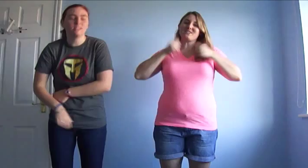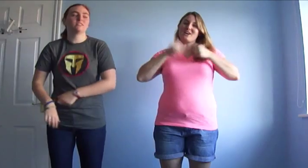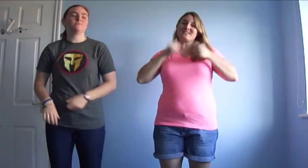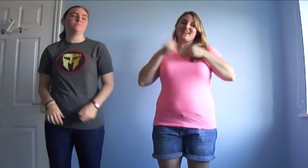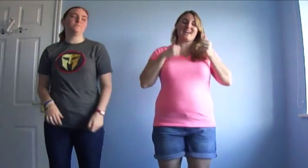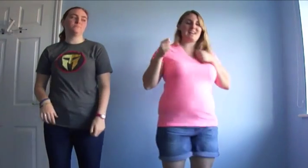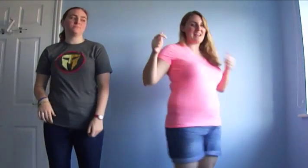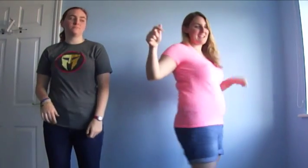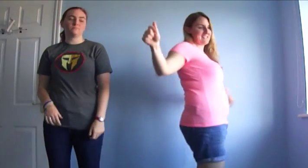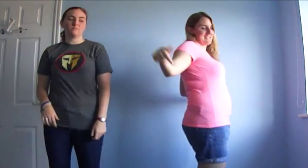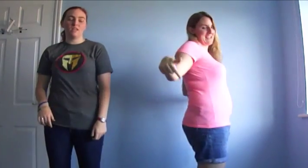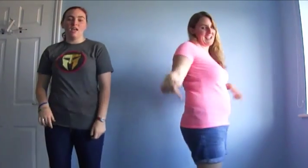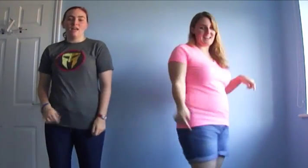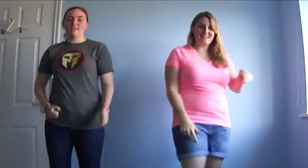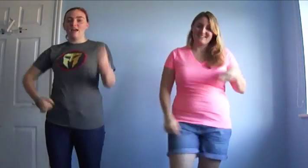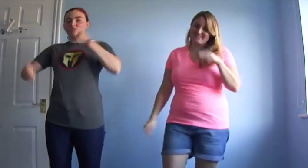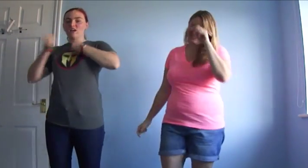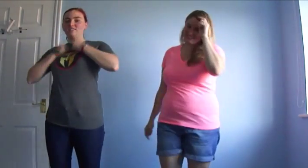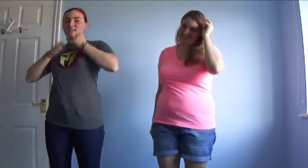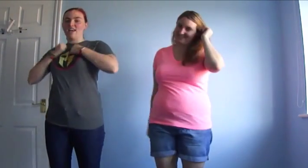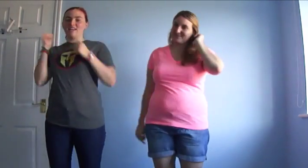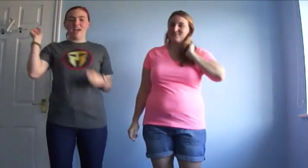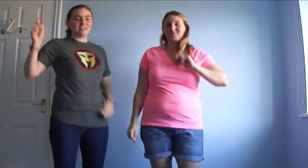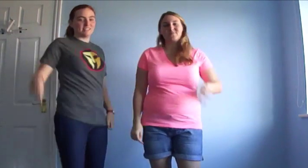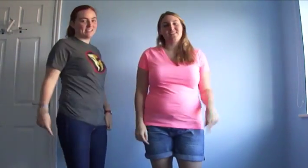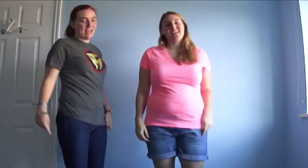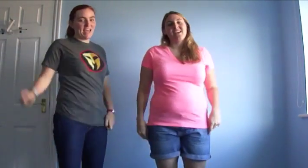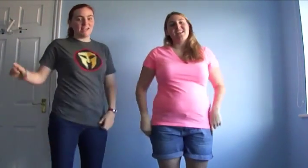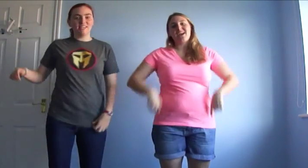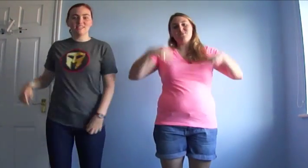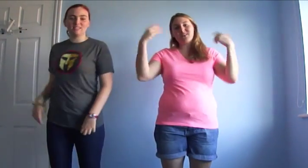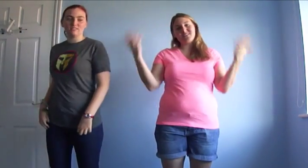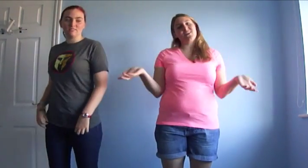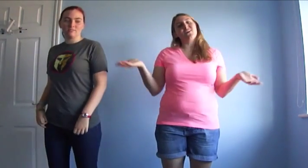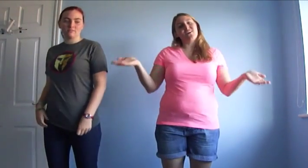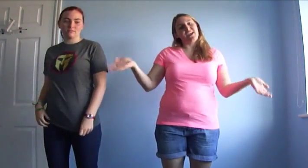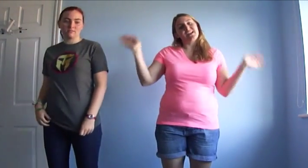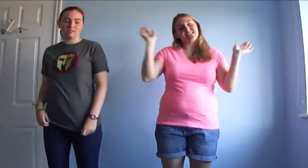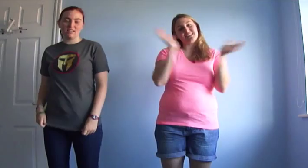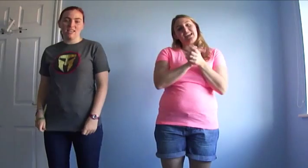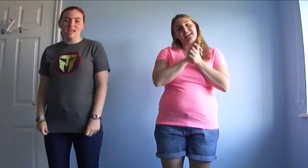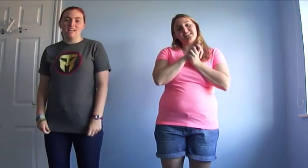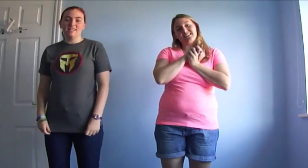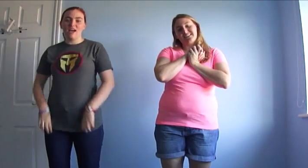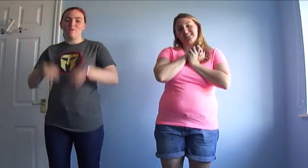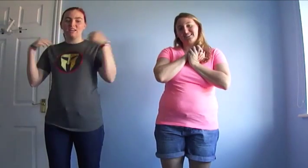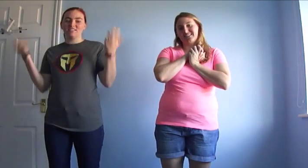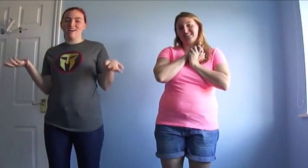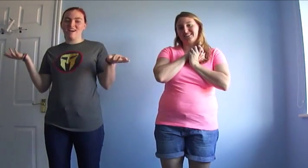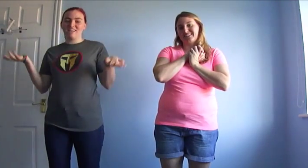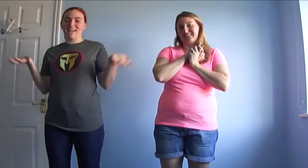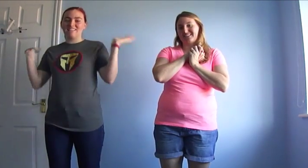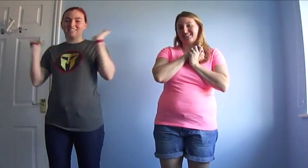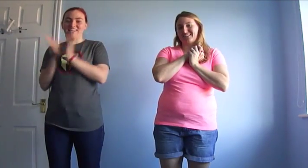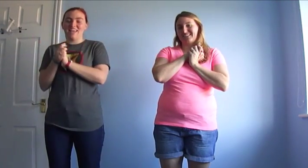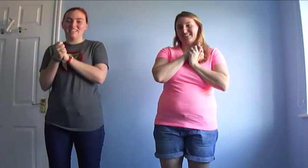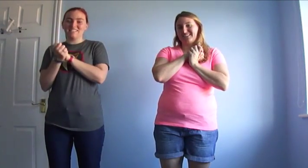Tarzan has a tan, now Tarzan has a tear Now my song has an end, now my song has an end